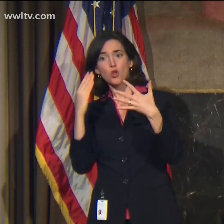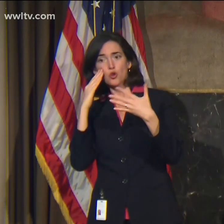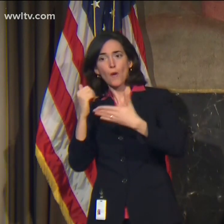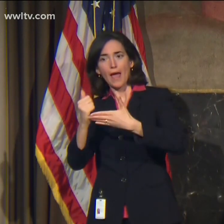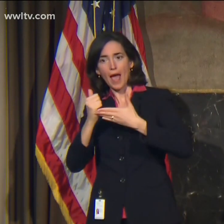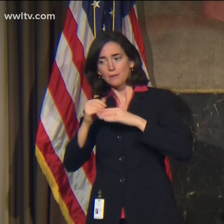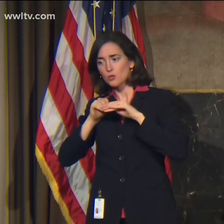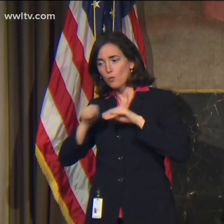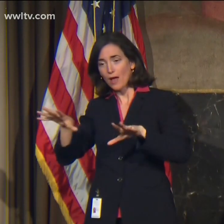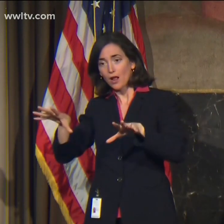Mike McDaniel, Eyewitness News.